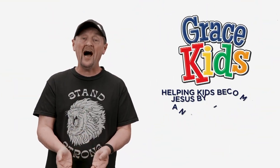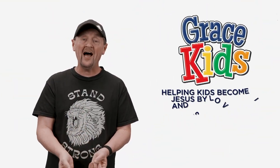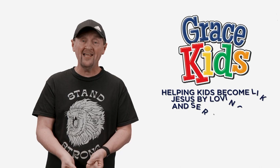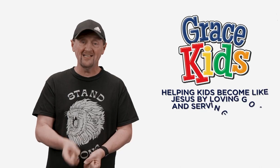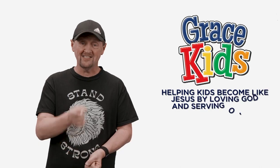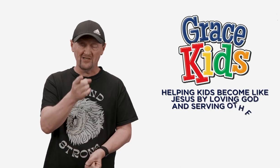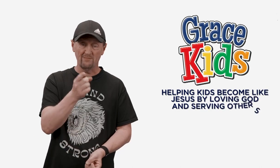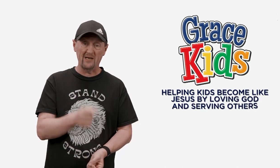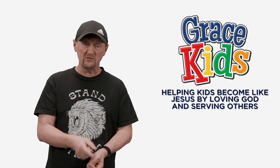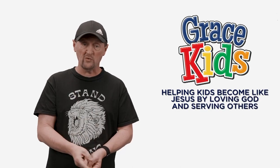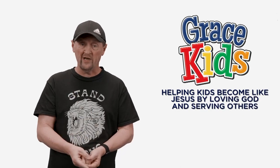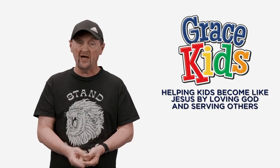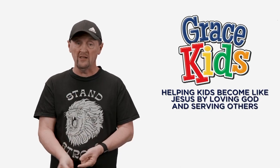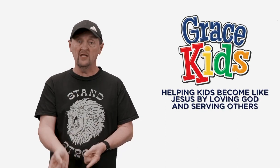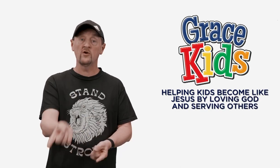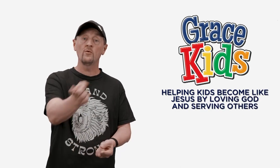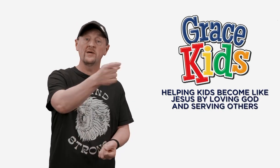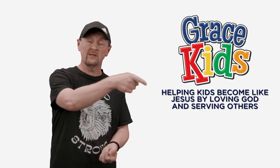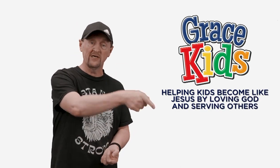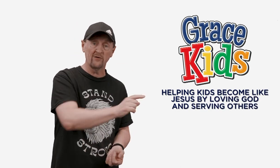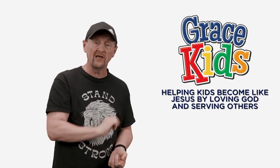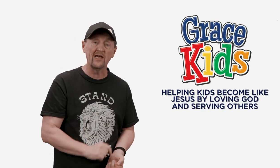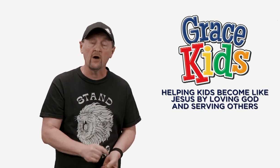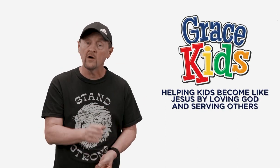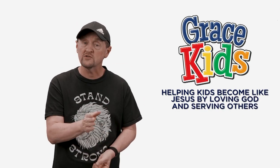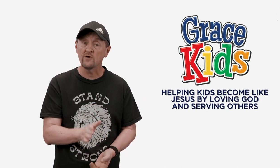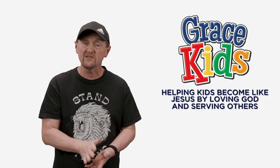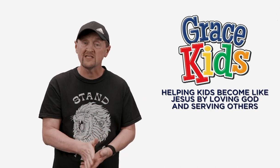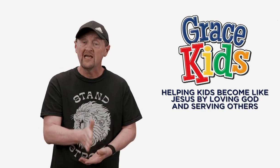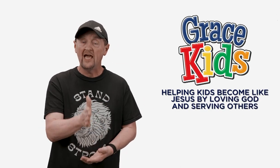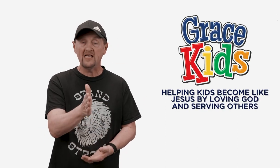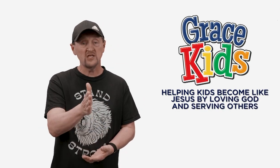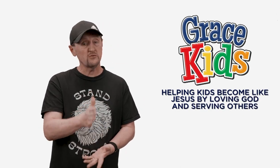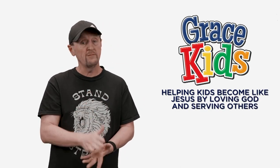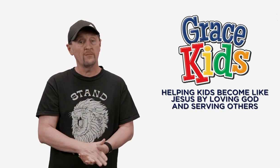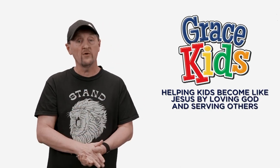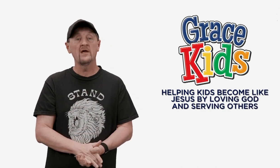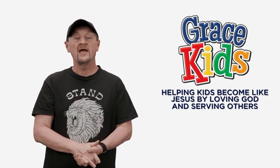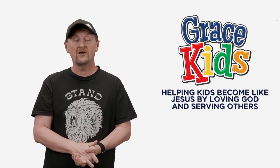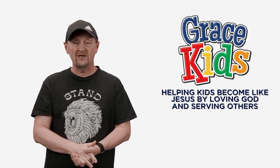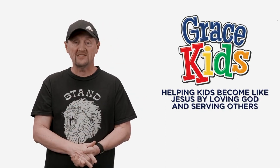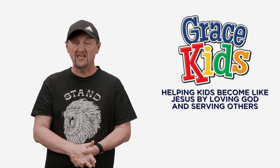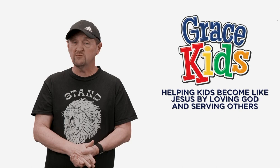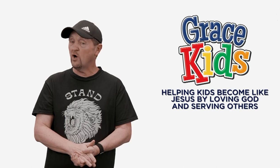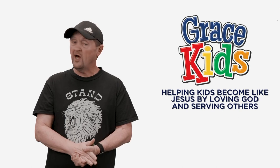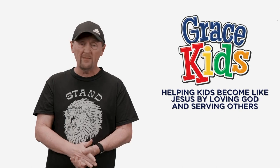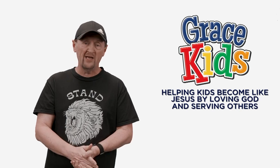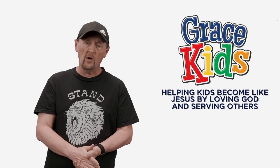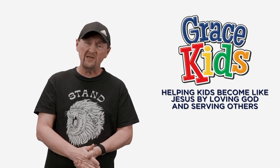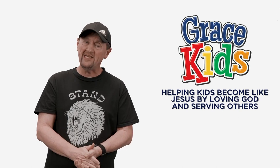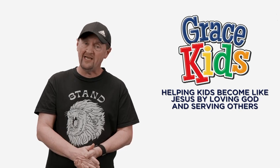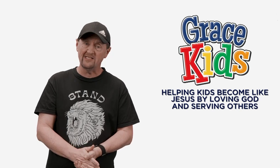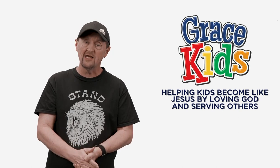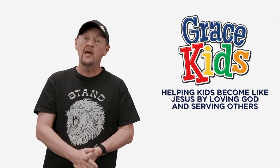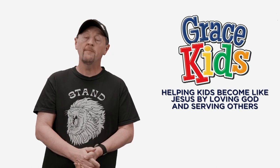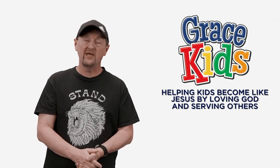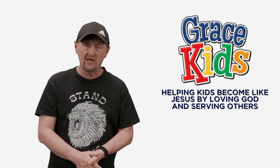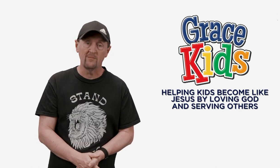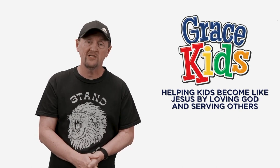I get to tell the Bible story a little bit later in our service and just remember at Grace Kids we're all about helping kids become